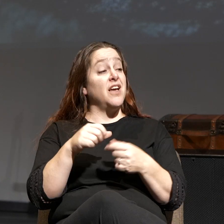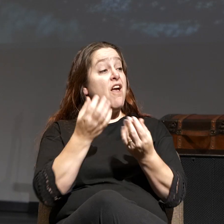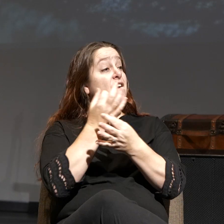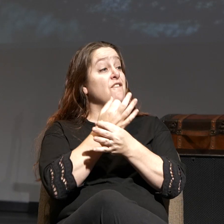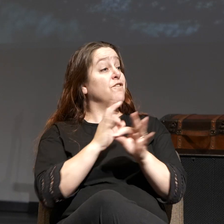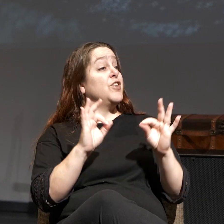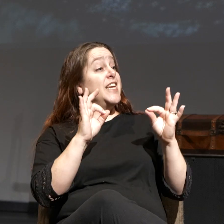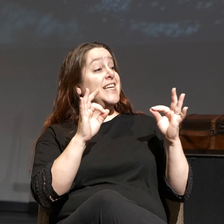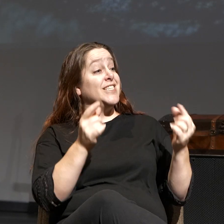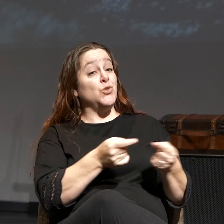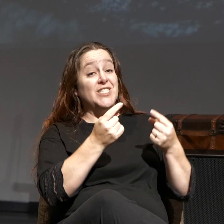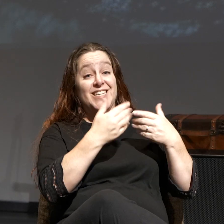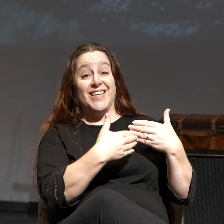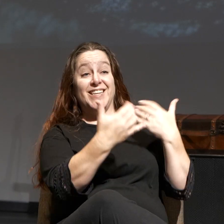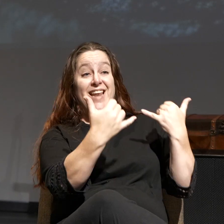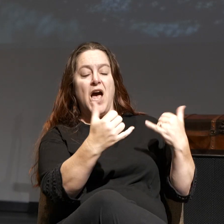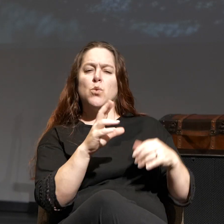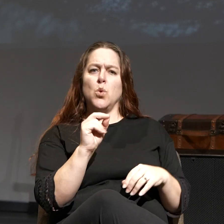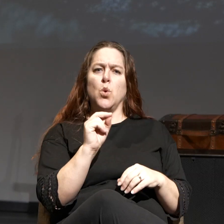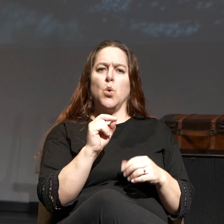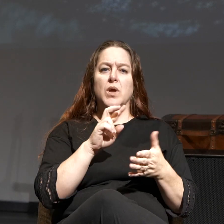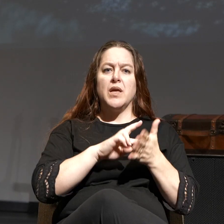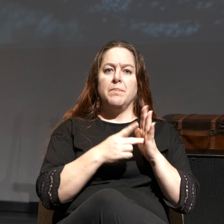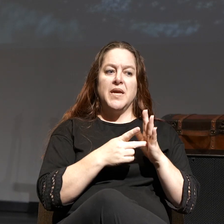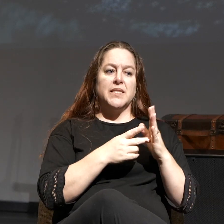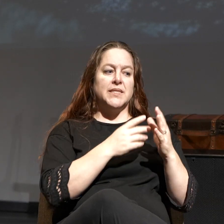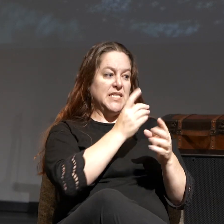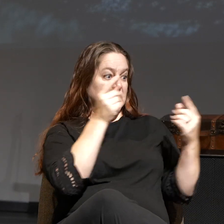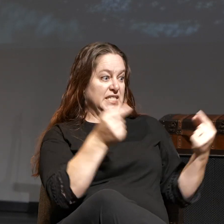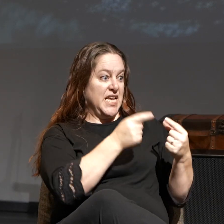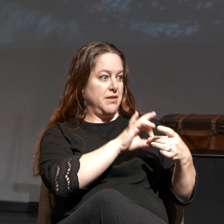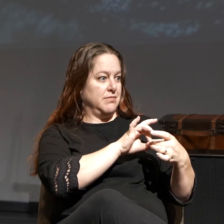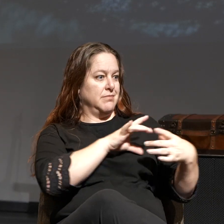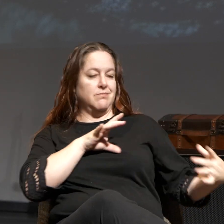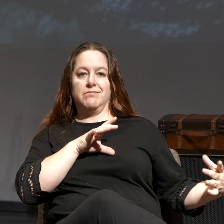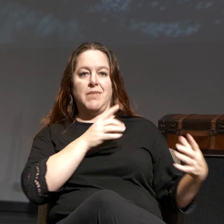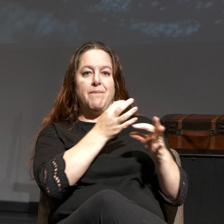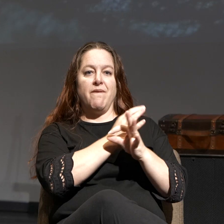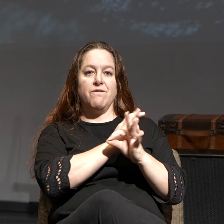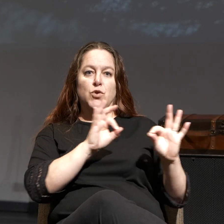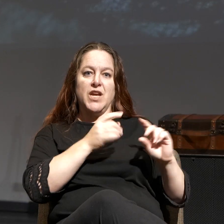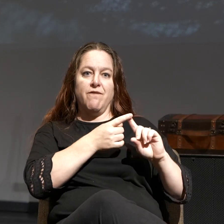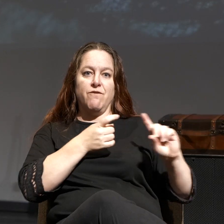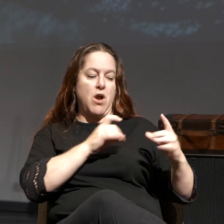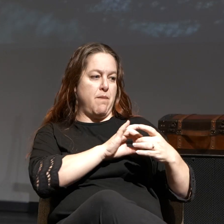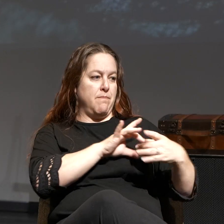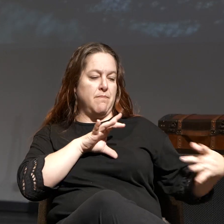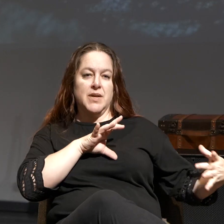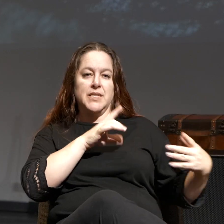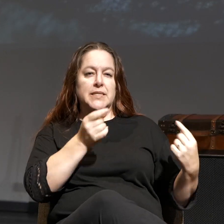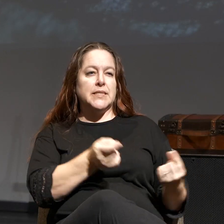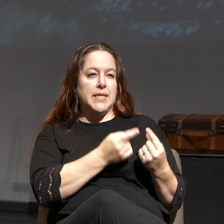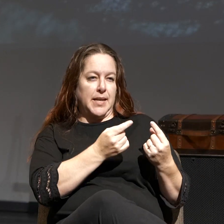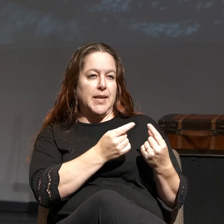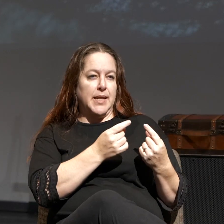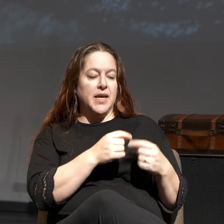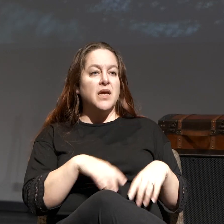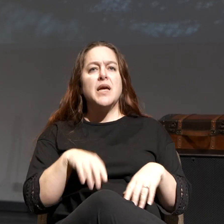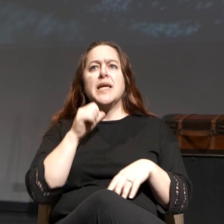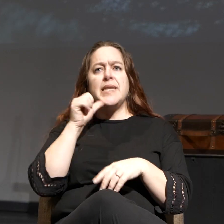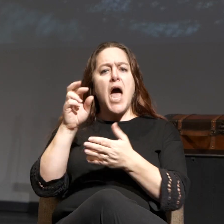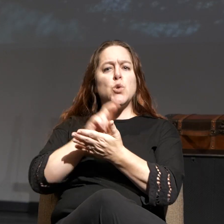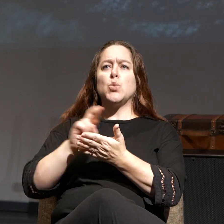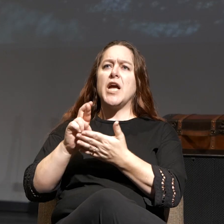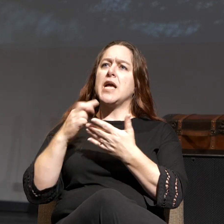but freedom from sin. Does that make sense? So it's not saying, oh, you're right with God so you can do whatever you want to do. You can live however you want to live. Well, that would be